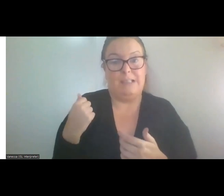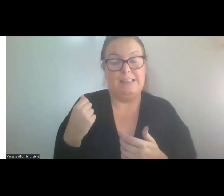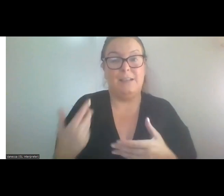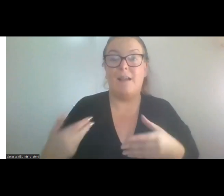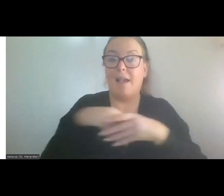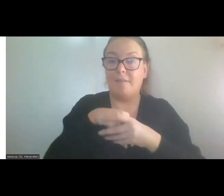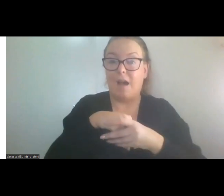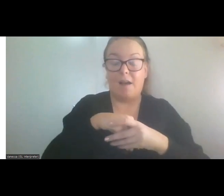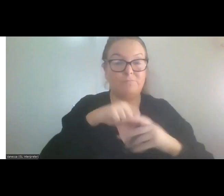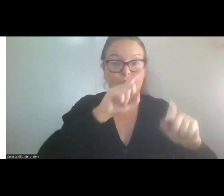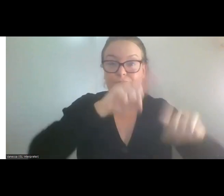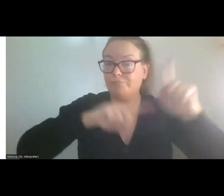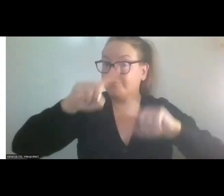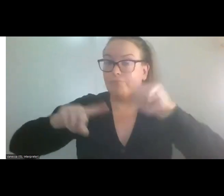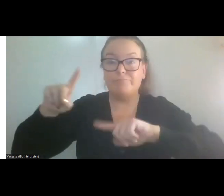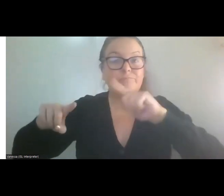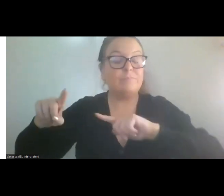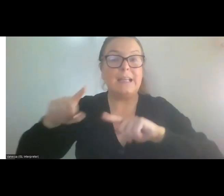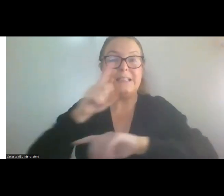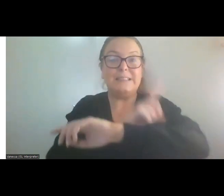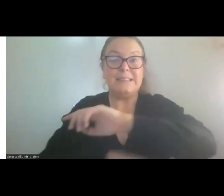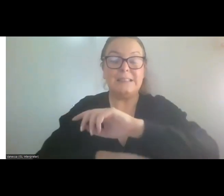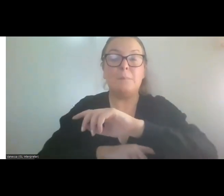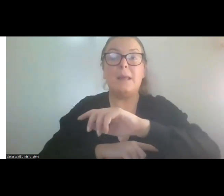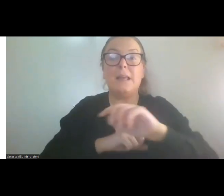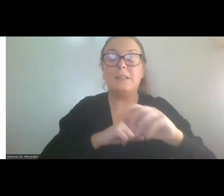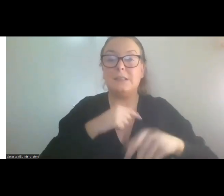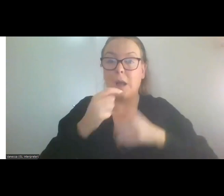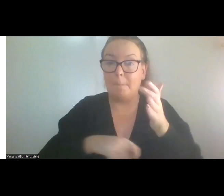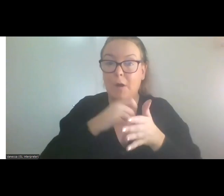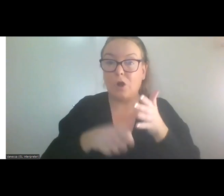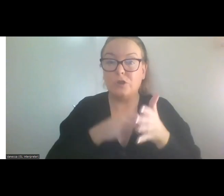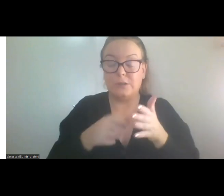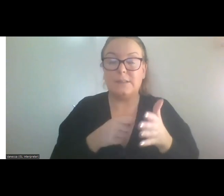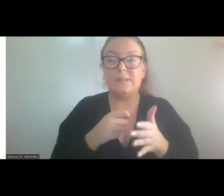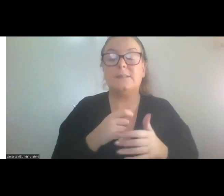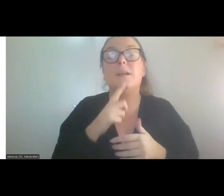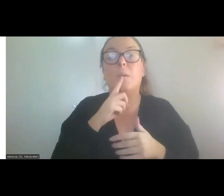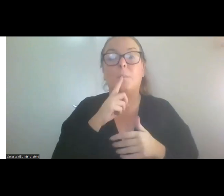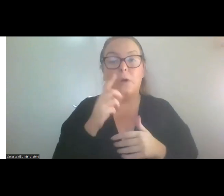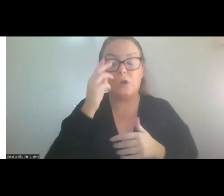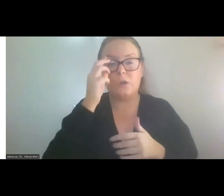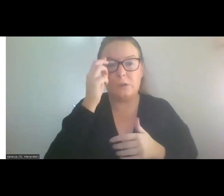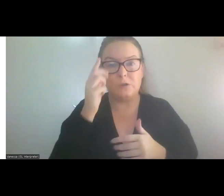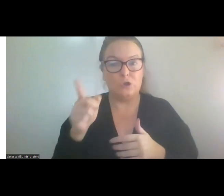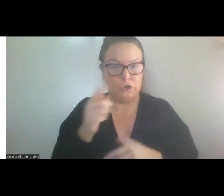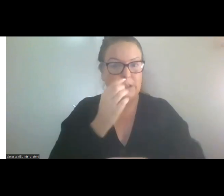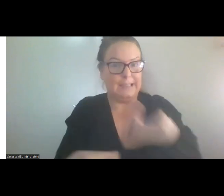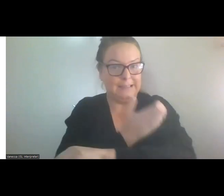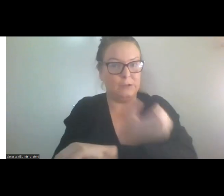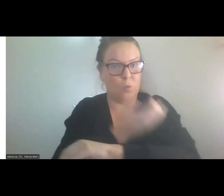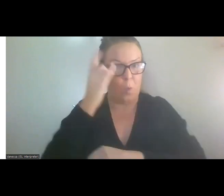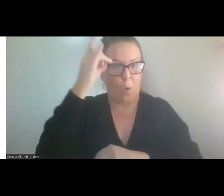related projects but has been disappointed in some aspects. She continues to hope for change